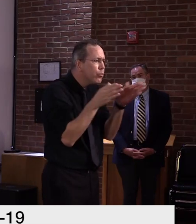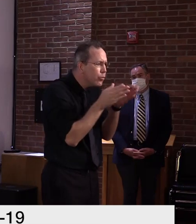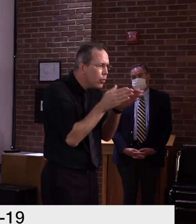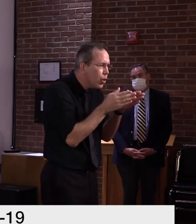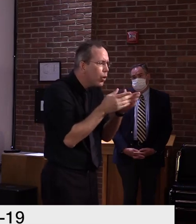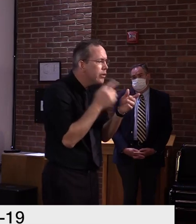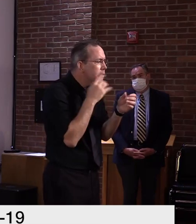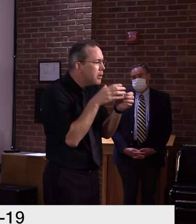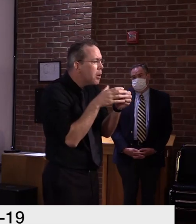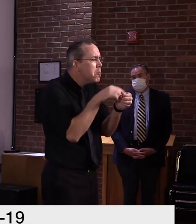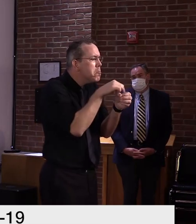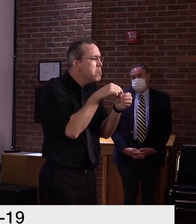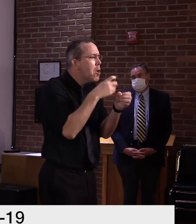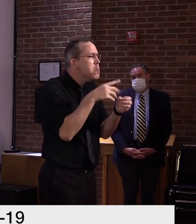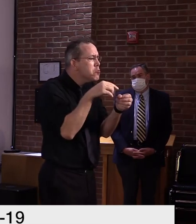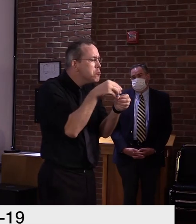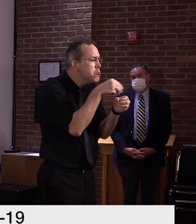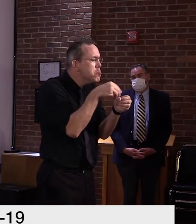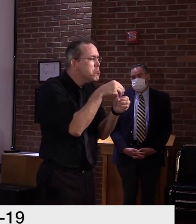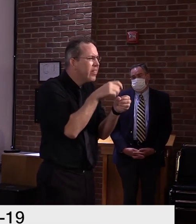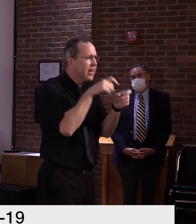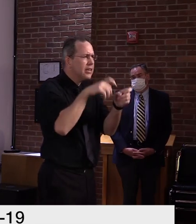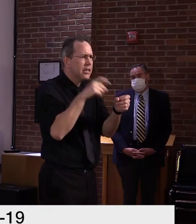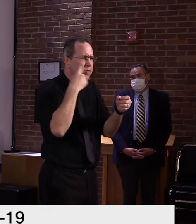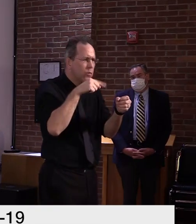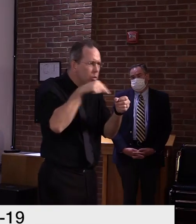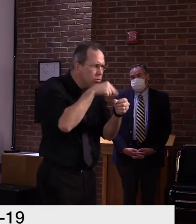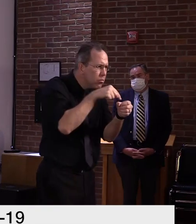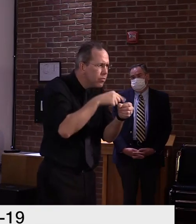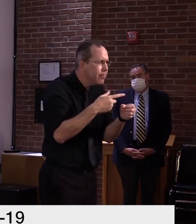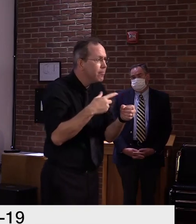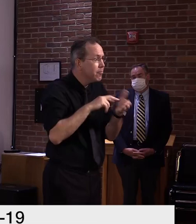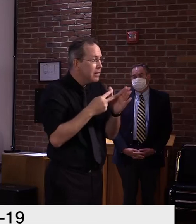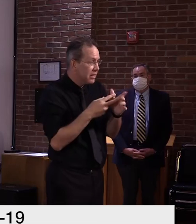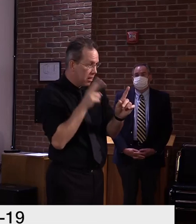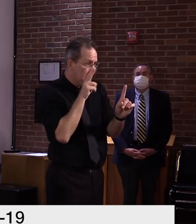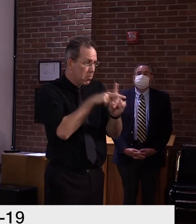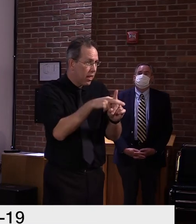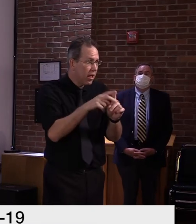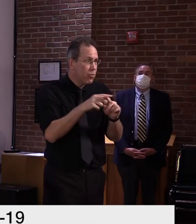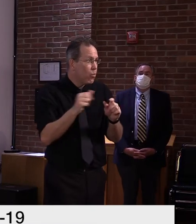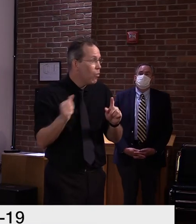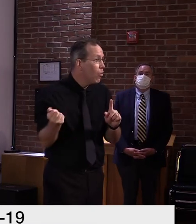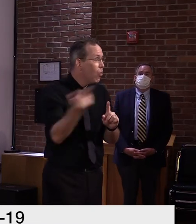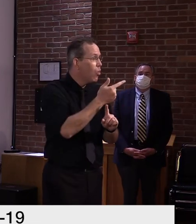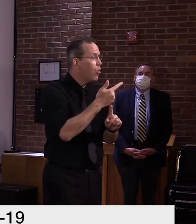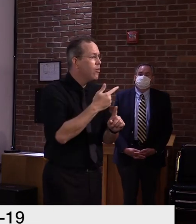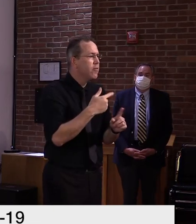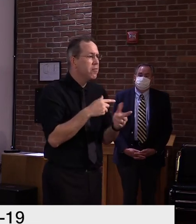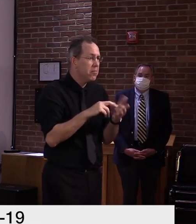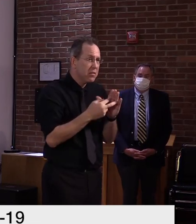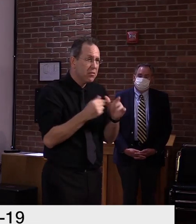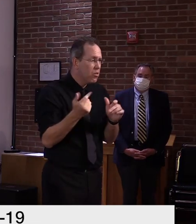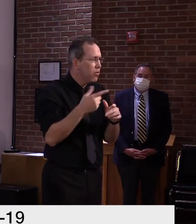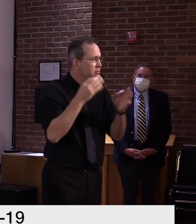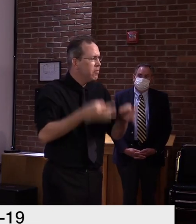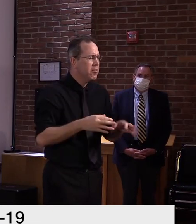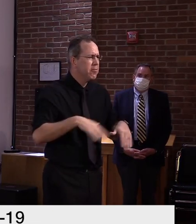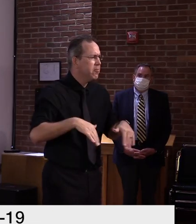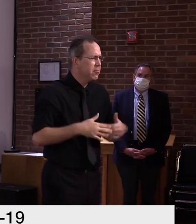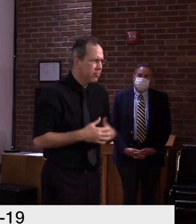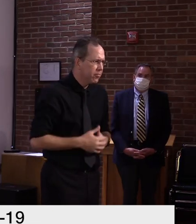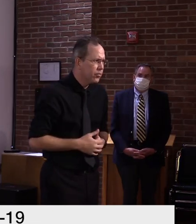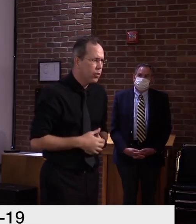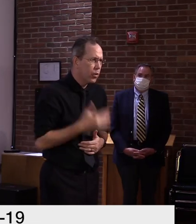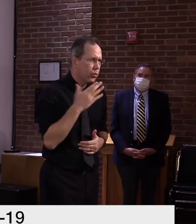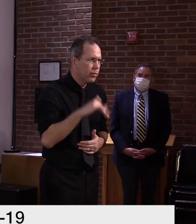show. Uh, it wasn't meant to be this more expensive, larger, uh, and potentially more expensive study on a larger population.